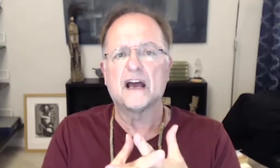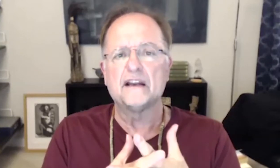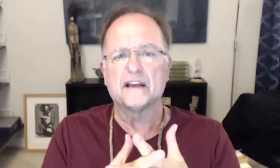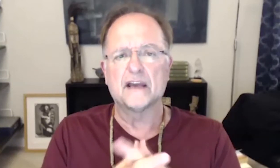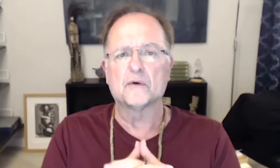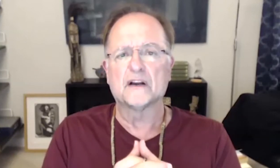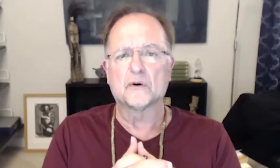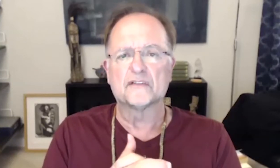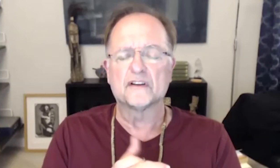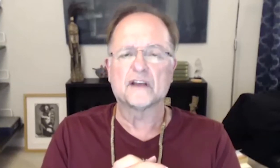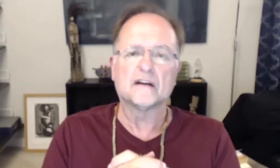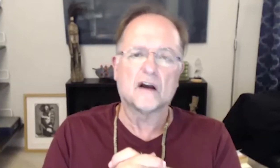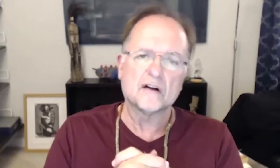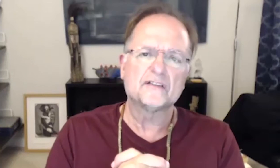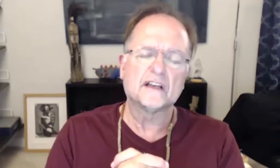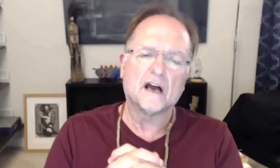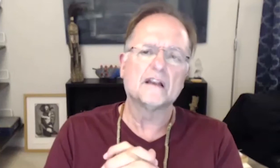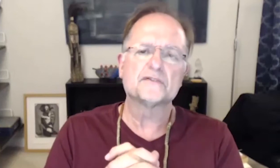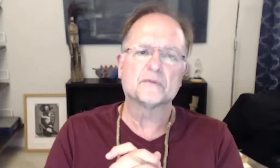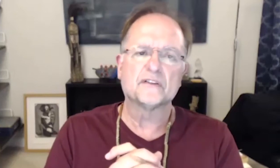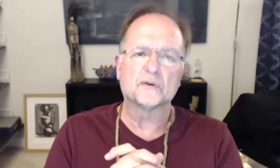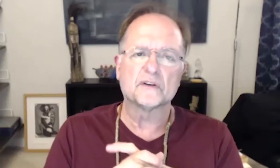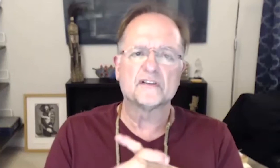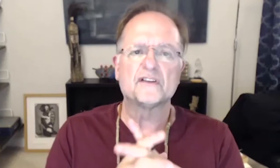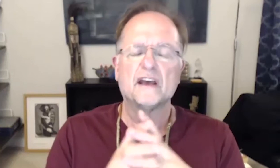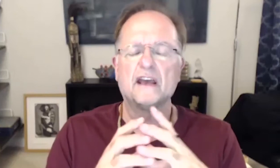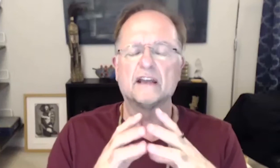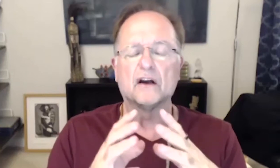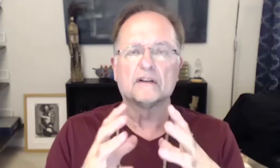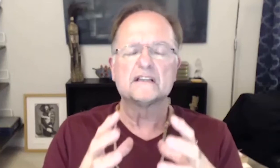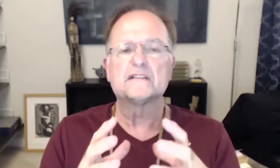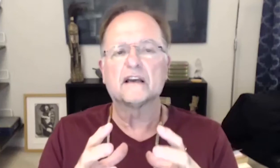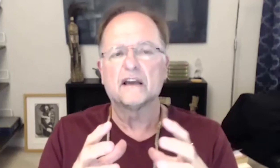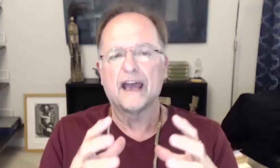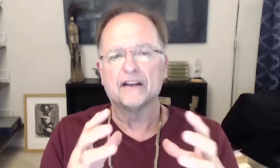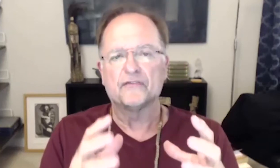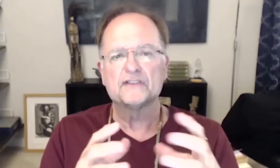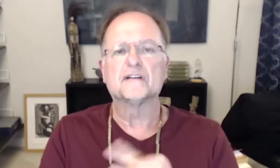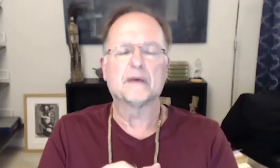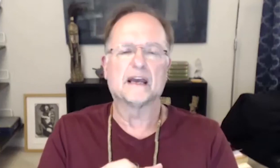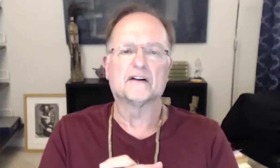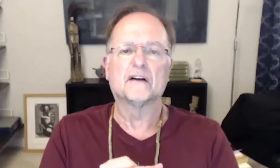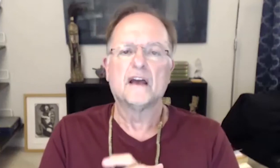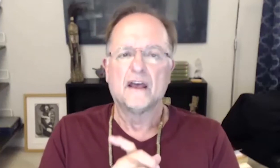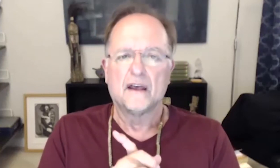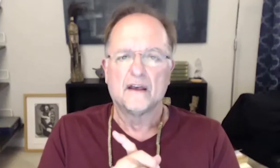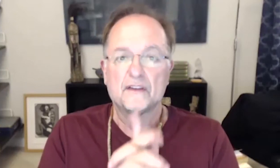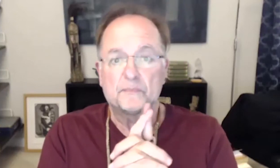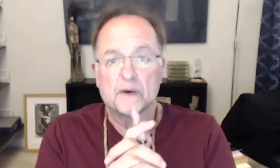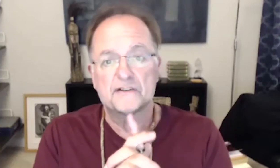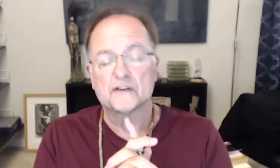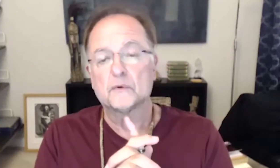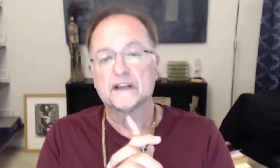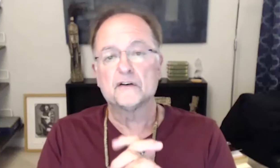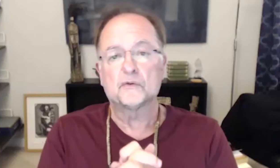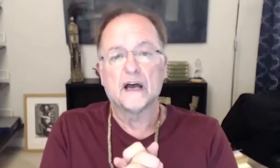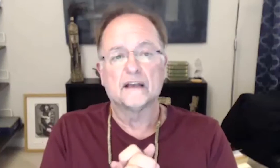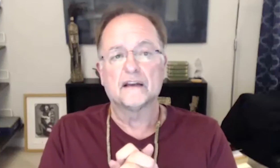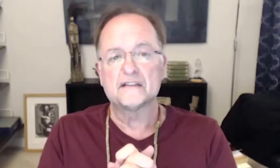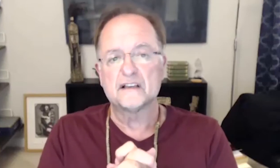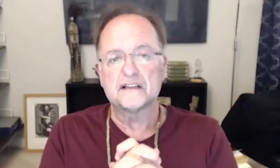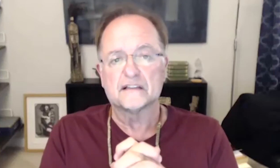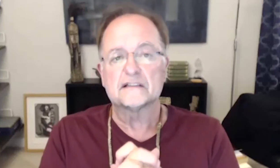redesigning gateway courses and harnessing college resources in a holistic and efficient manner. This project will